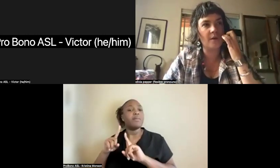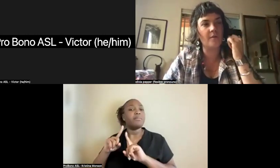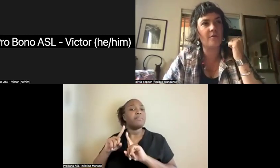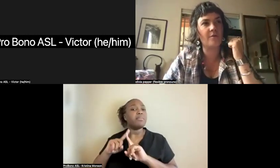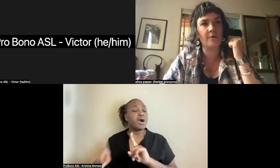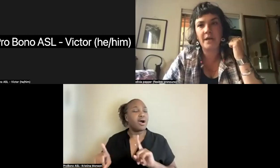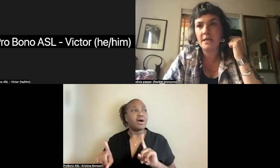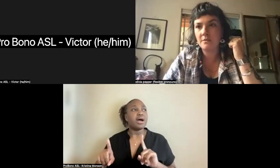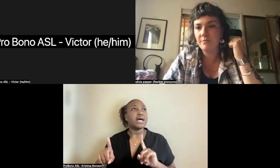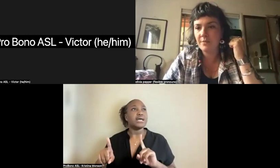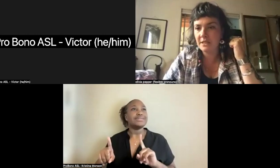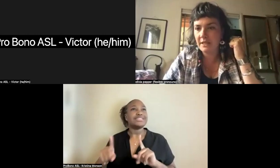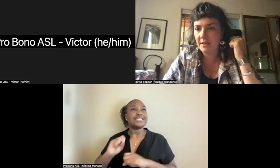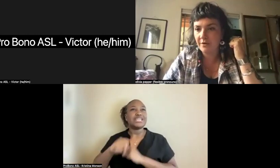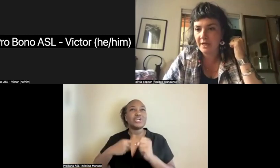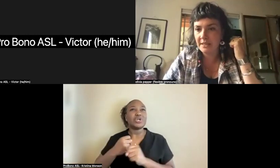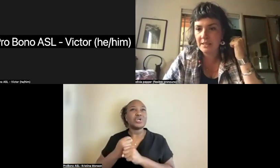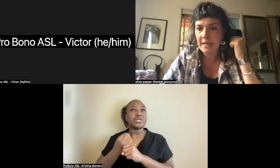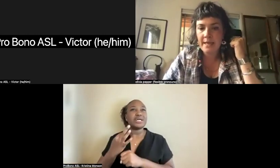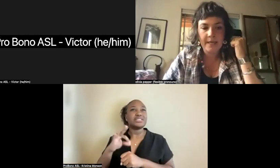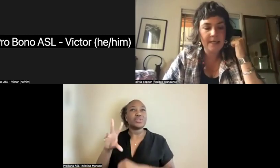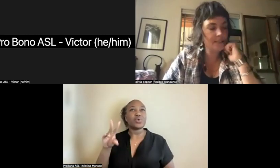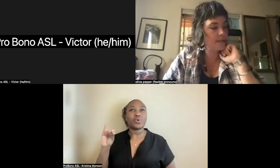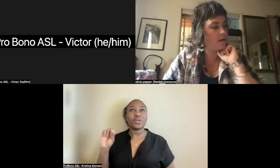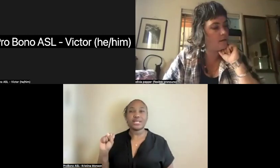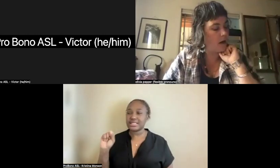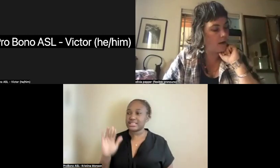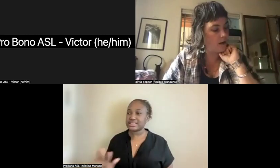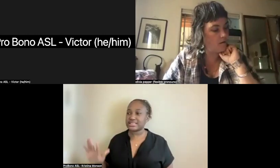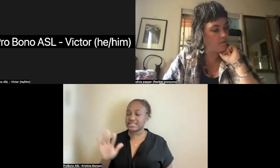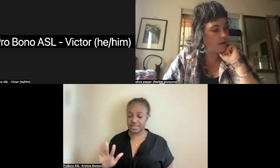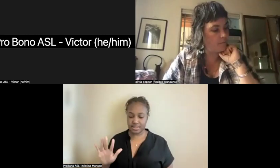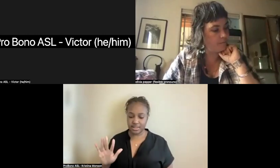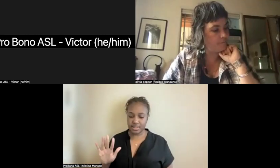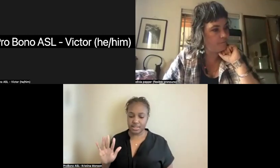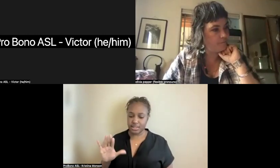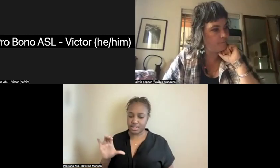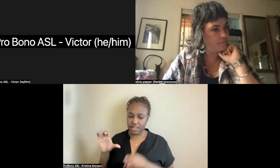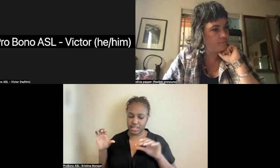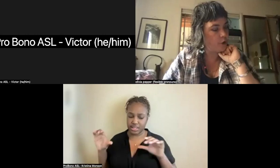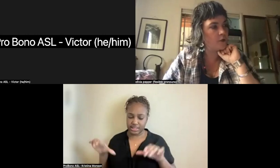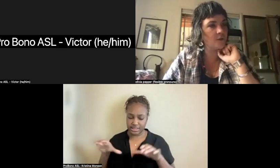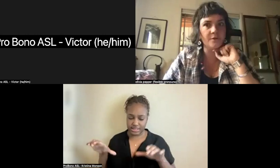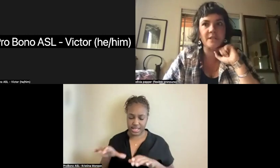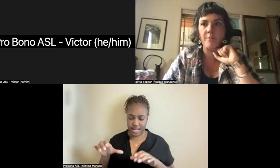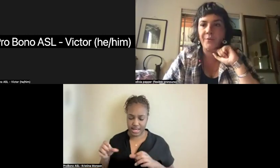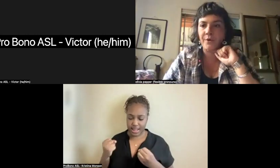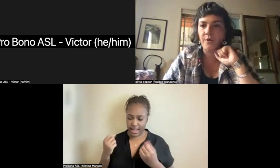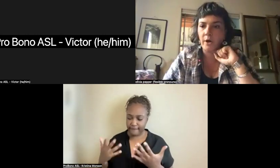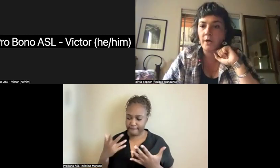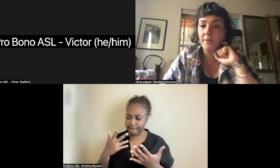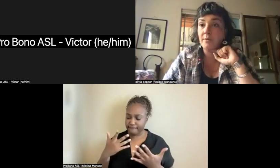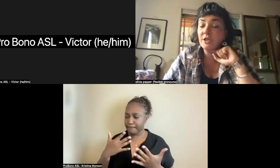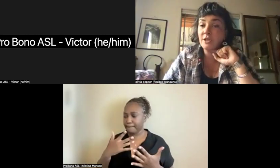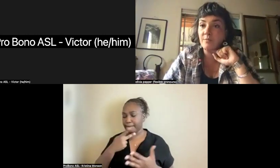in the, in the thirties, mid to late thirties, he did a lot of, um, personal ceremonial